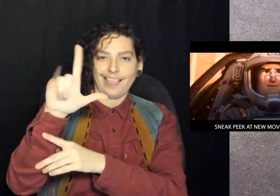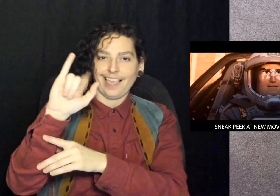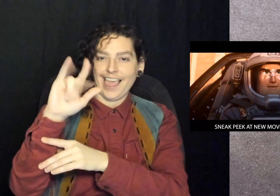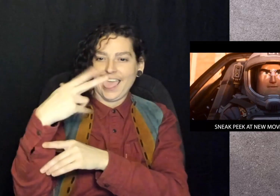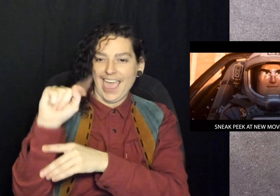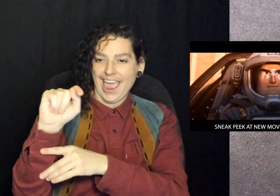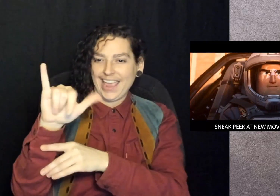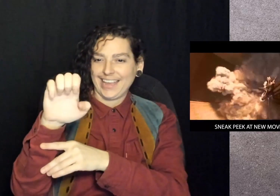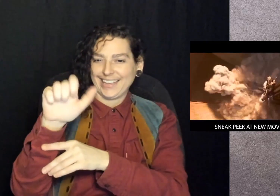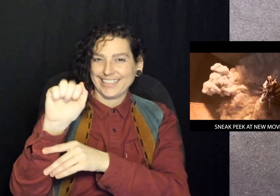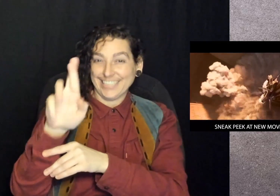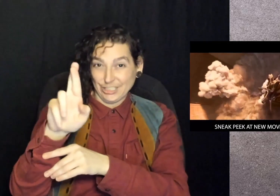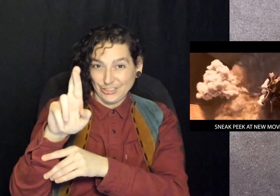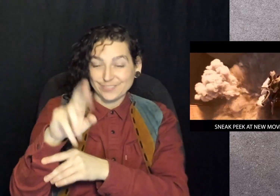in Lightyear.